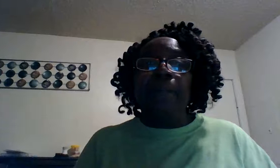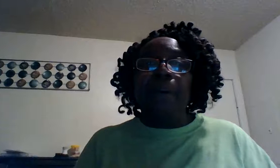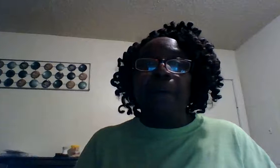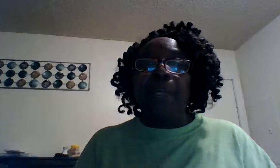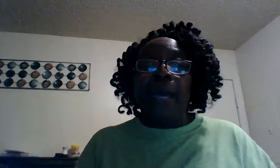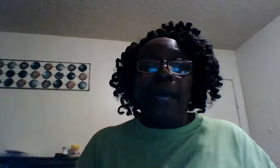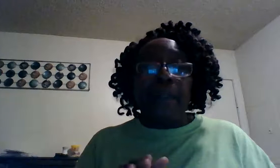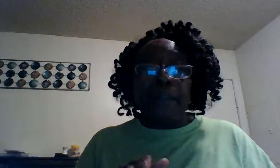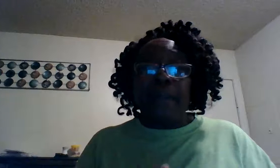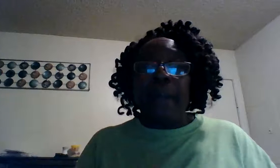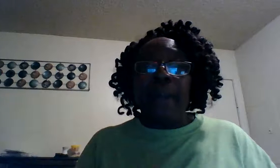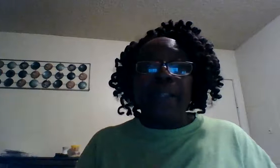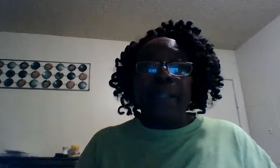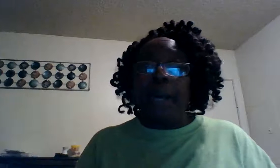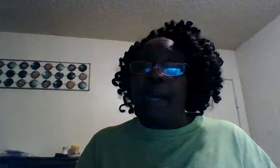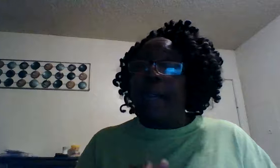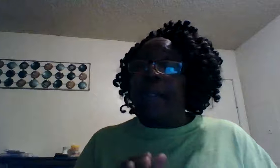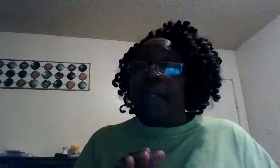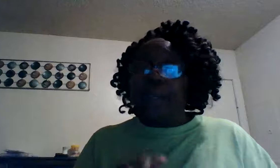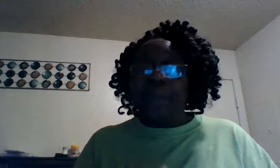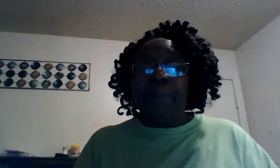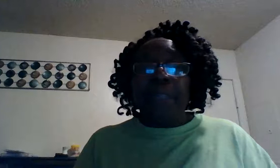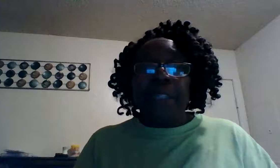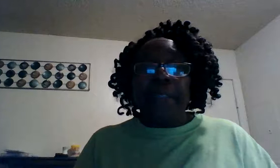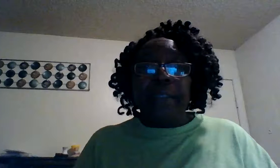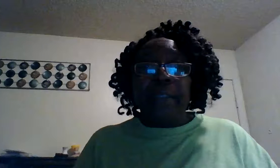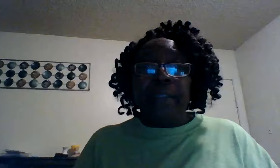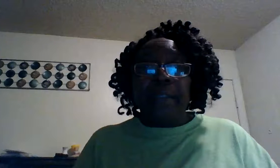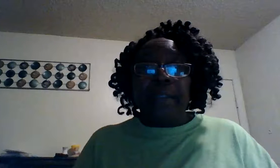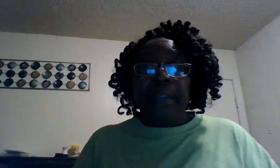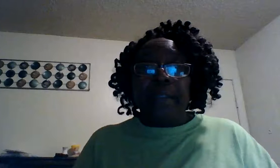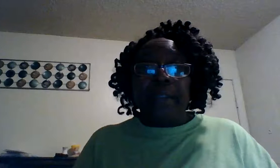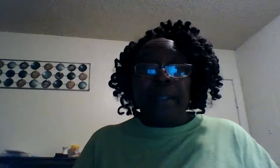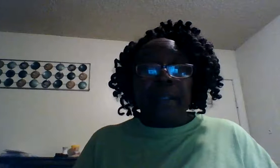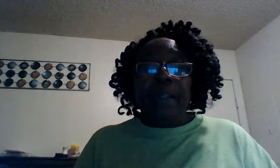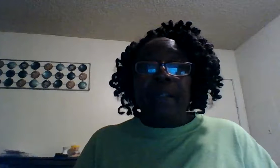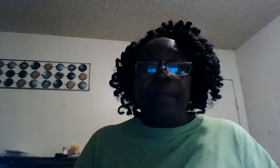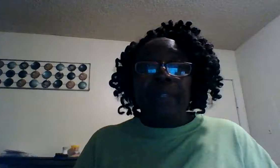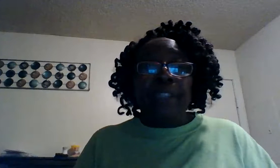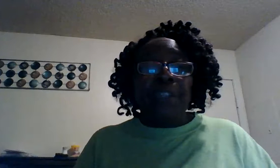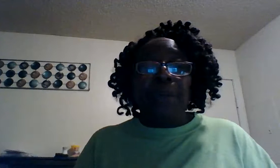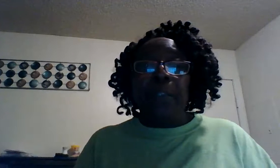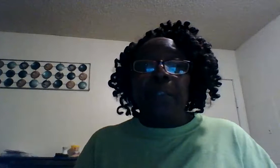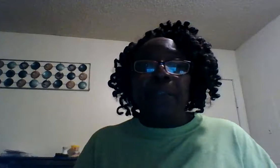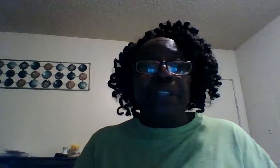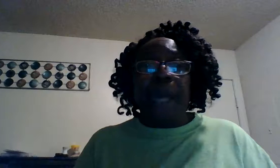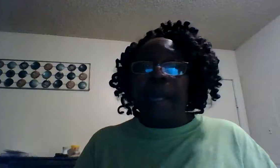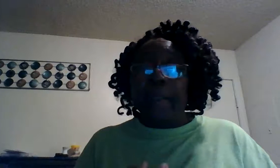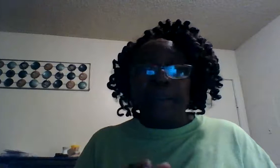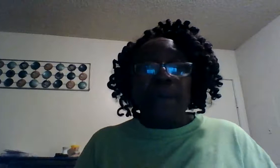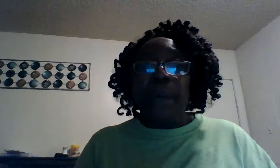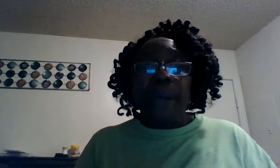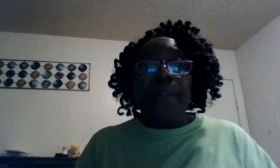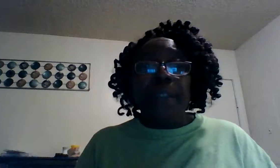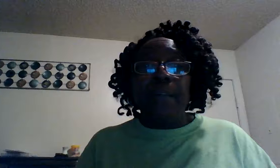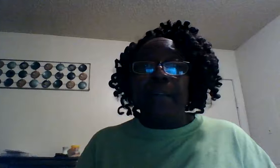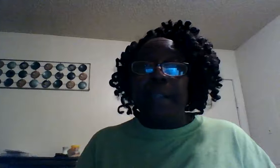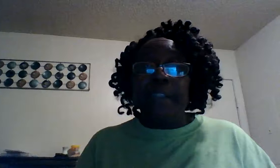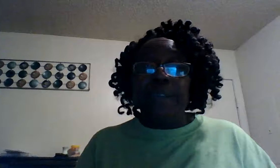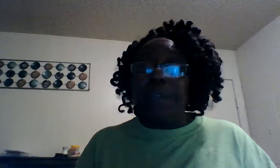I have to cry and say God help me the love let your love I have to cry and say Lord let your love